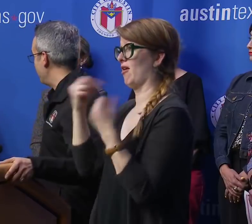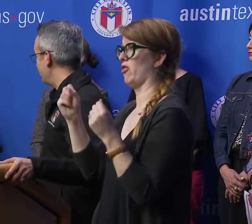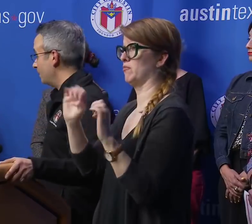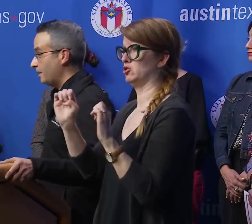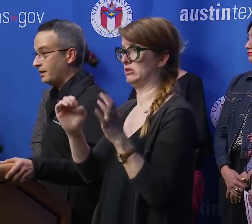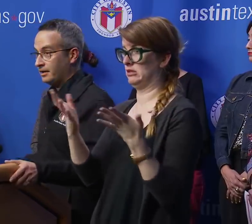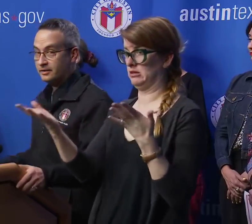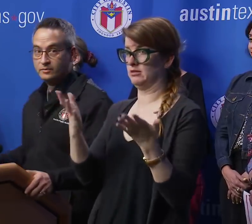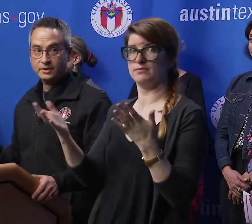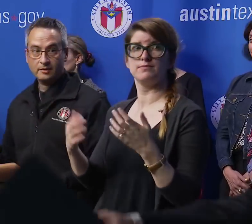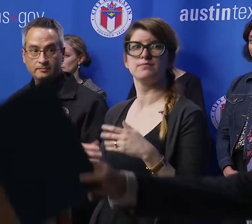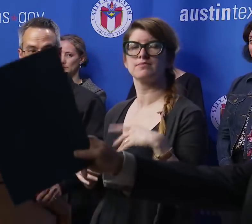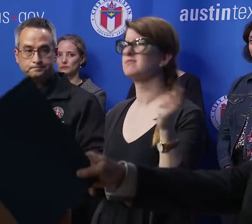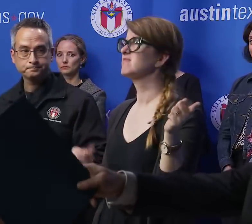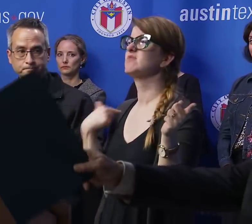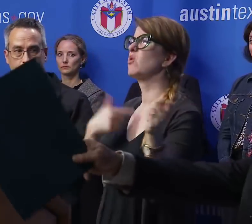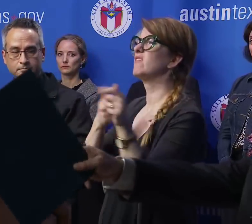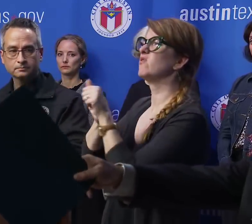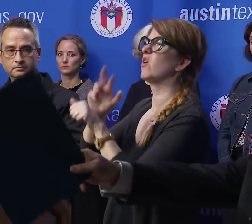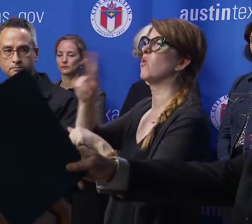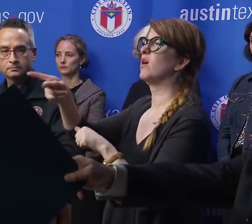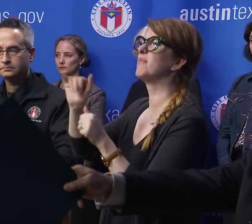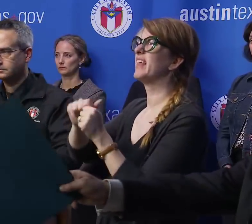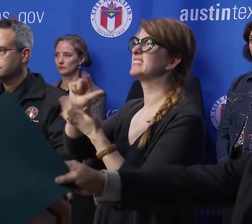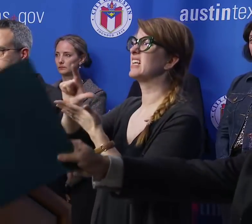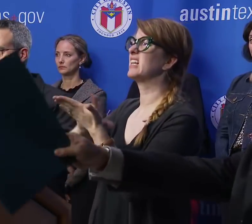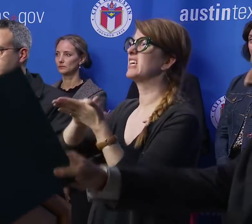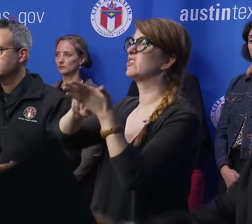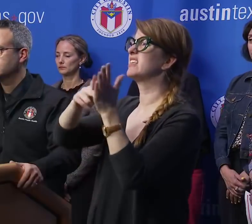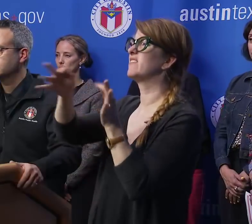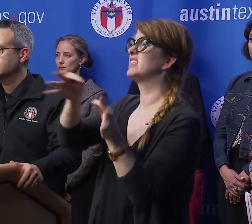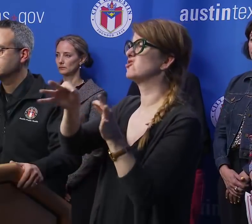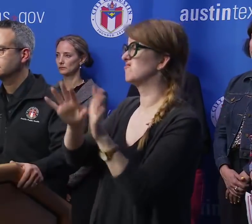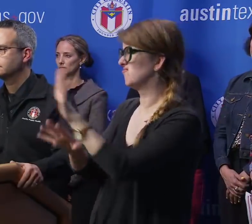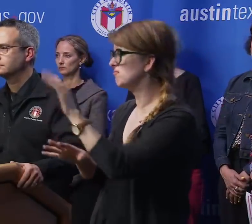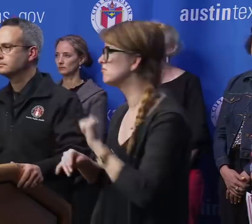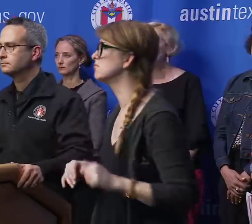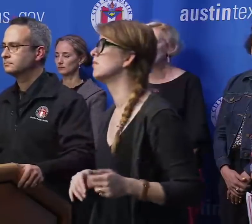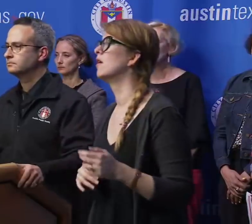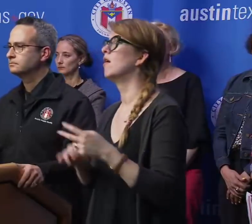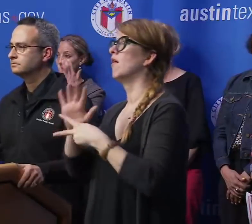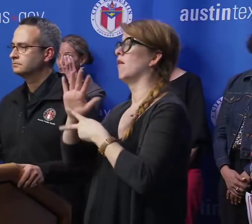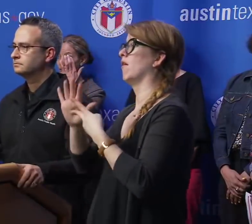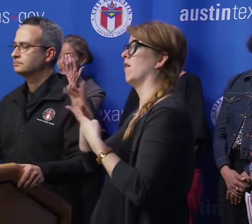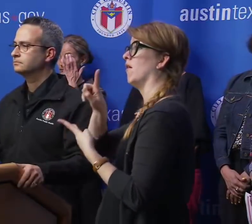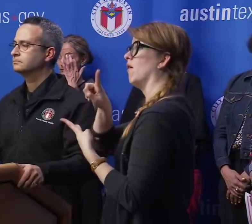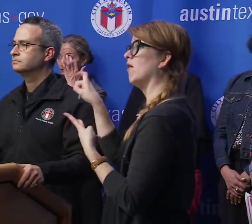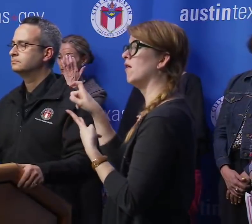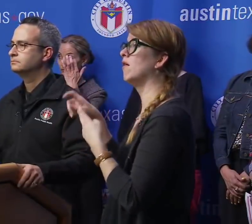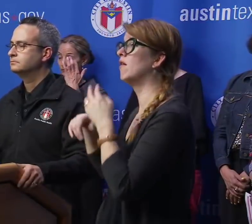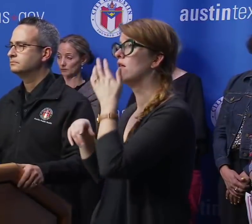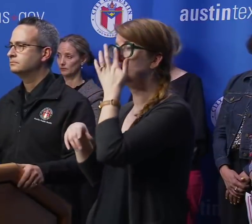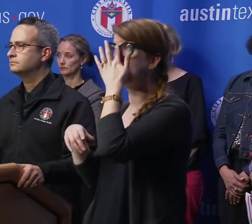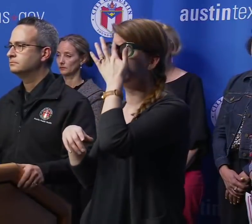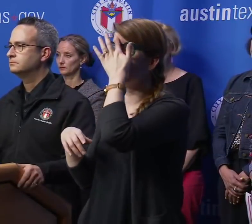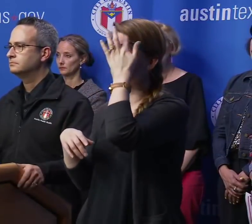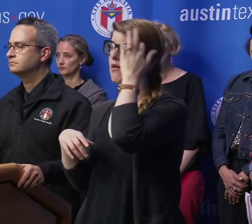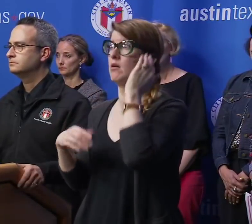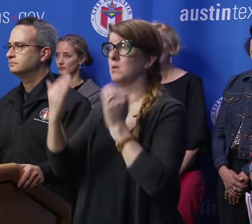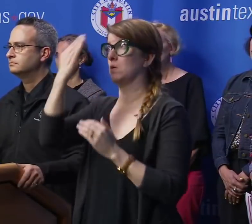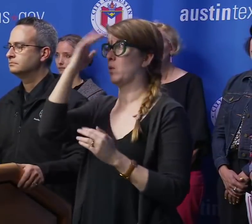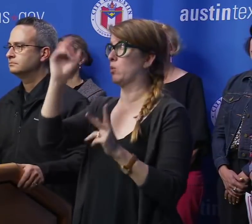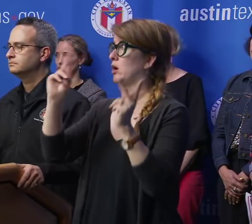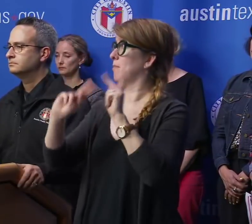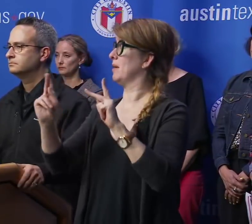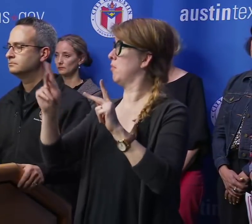Do we have somebody? That's something we'll have to follow up with you. that's probably a legal definition. Okay. Then secondly, is the threshold or the knowing where the guests came